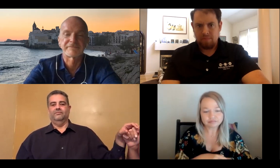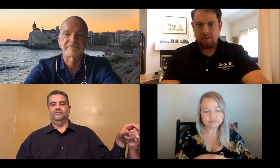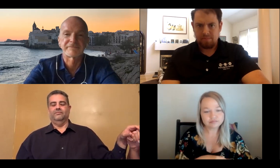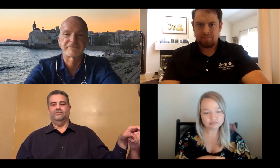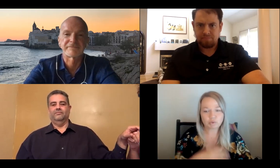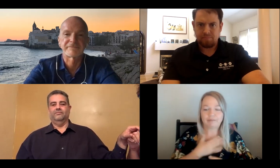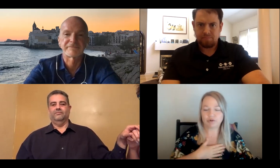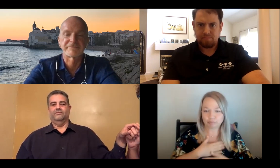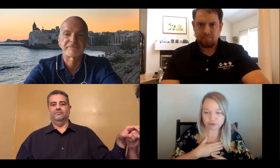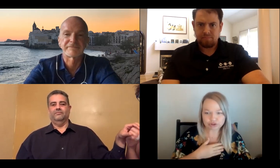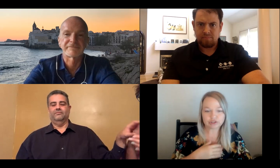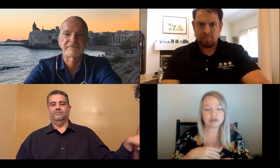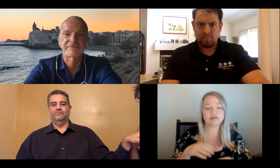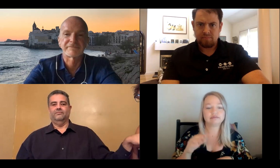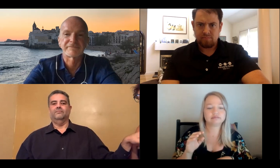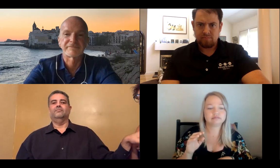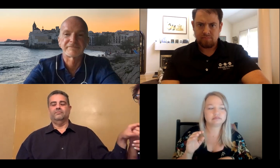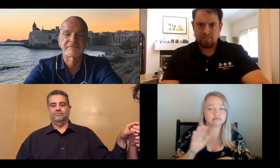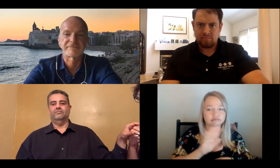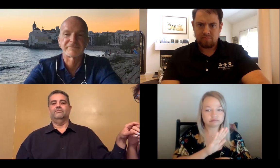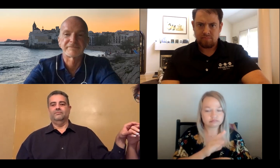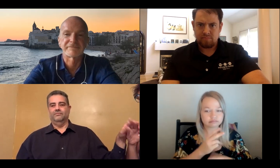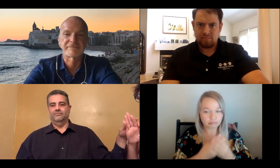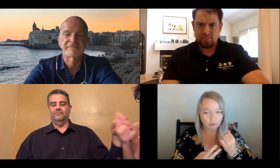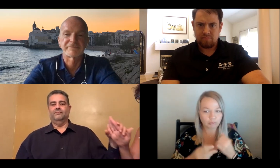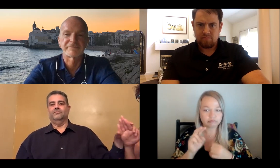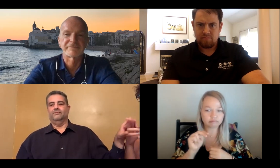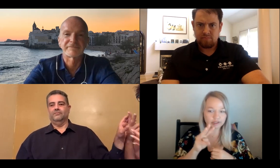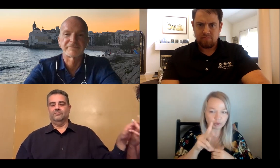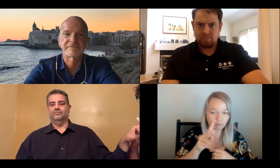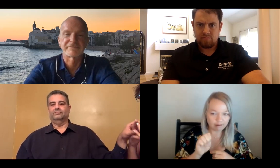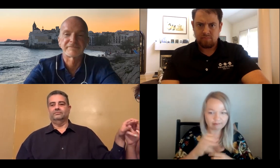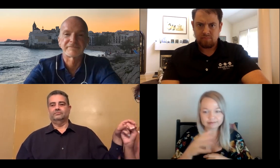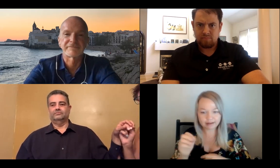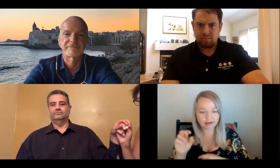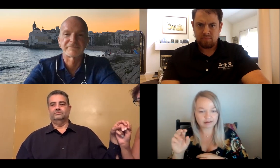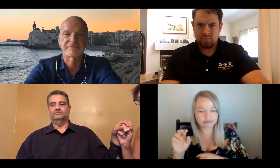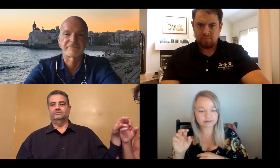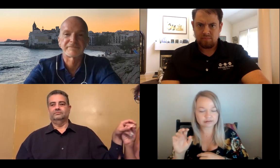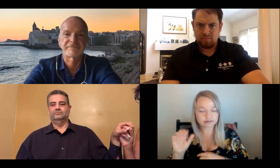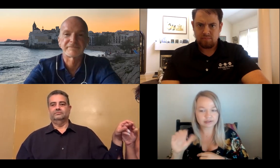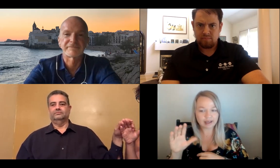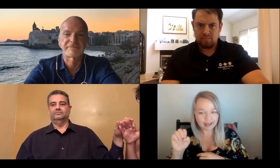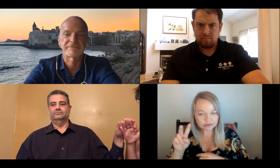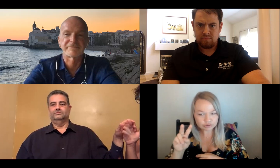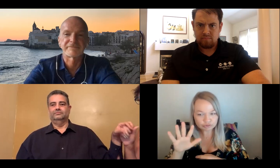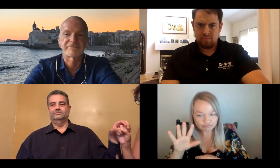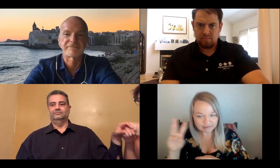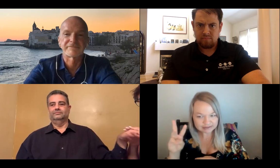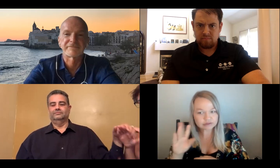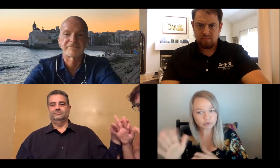people with disabilities. I very much appreciate that. I appreciate